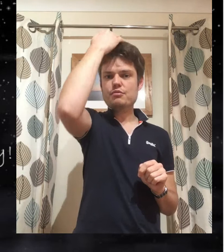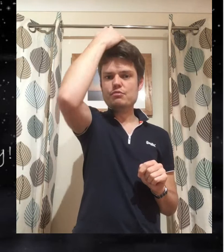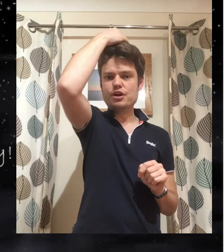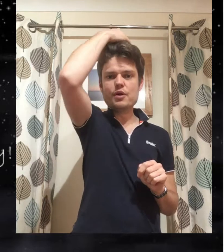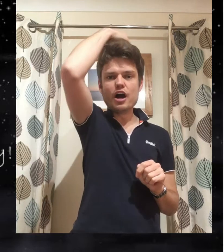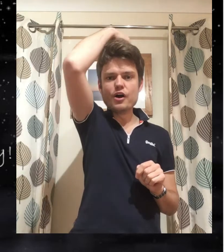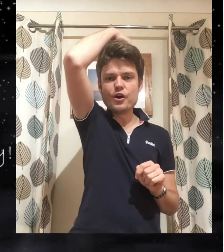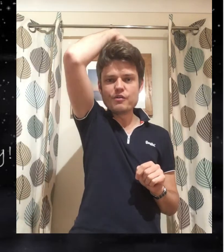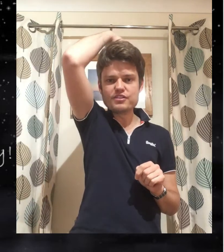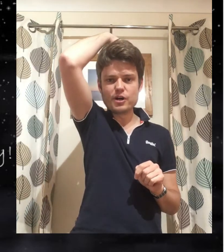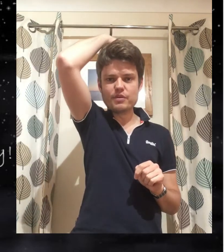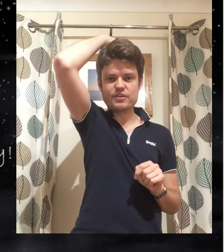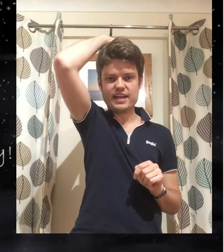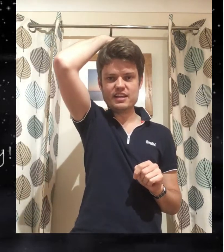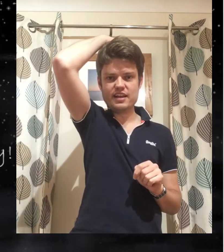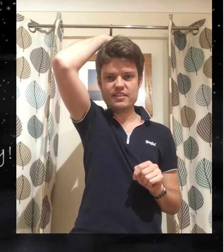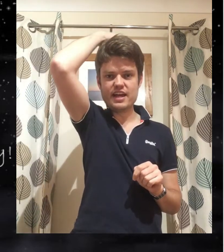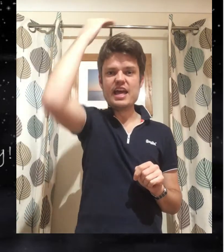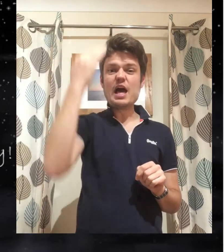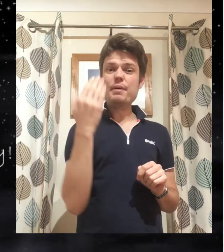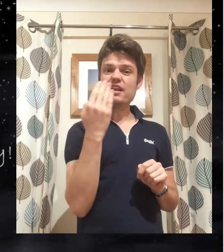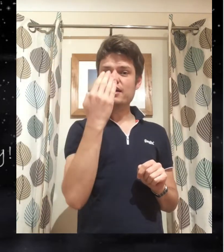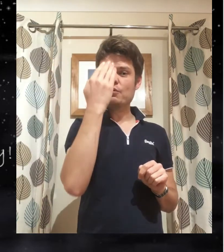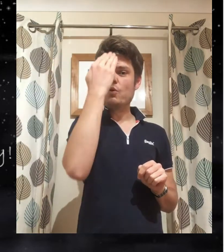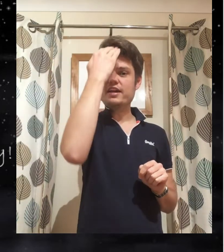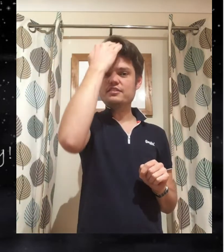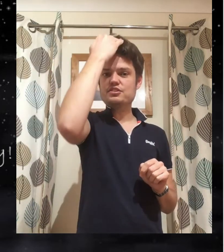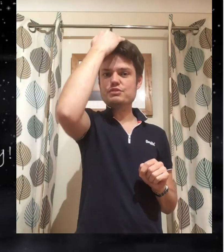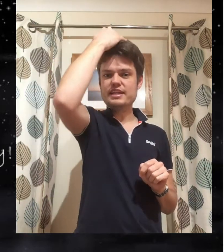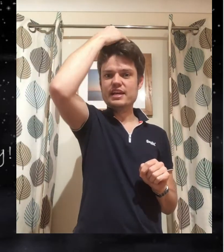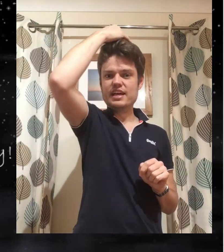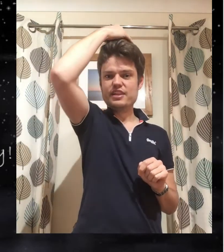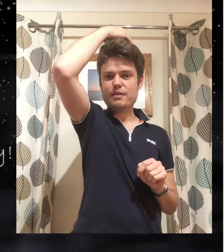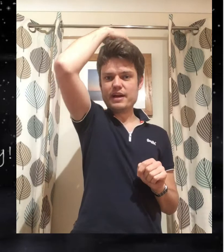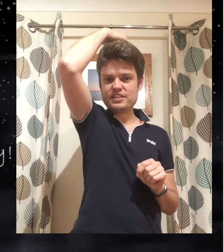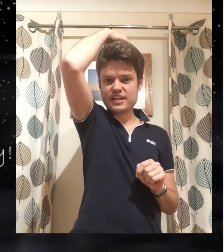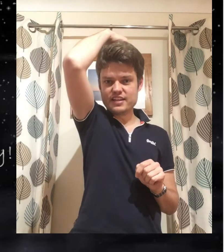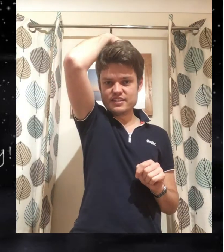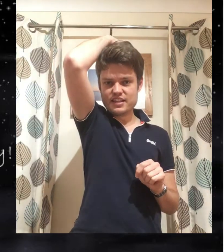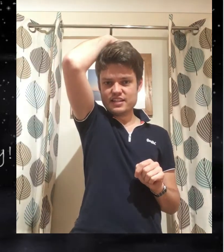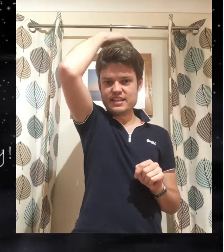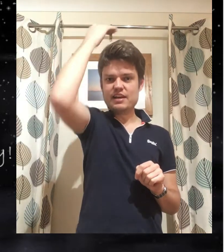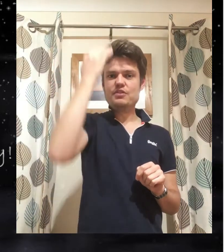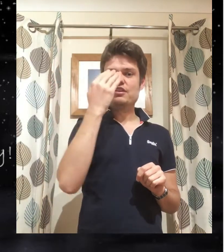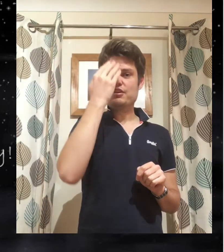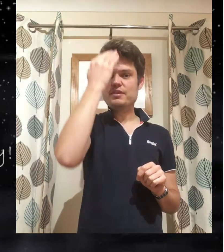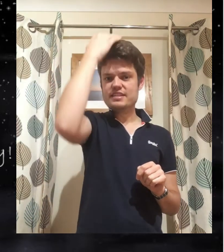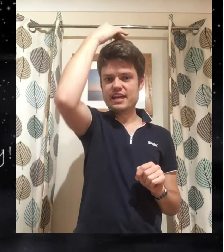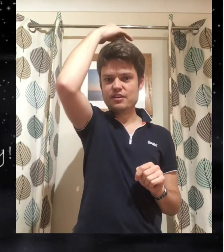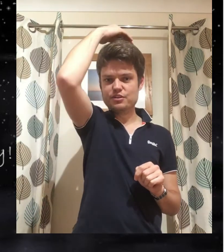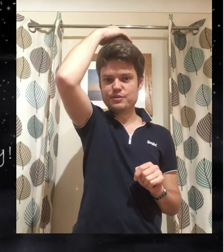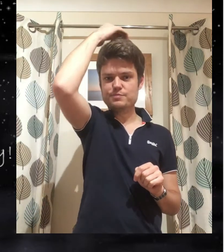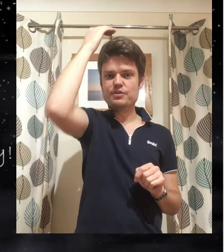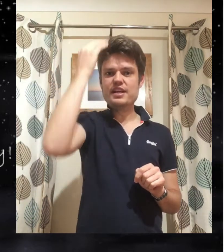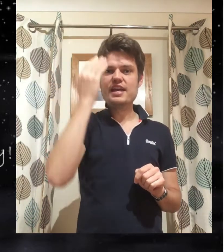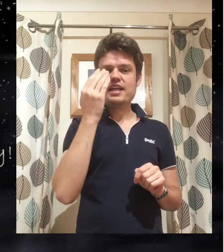it through over the top of your head like that. A bit like the white streak that a badger has down through its